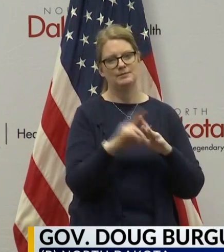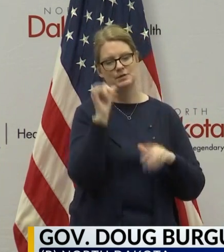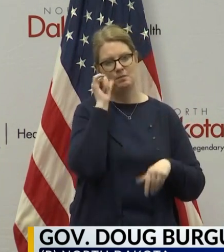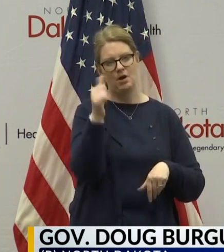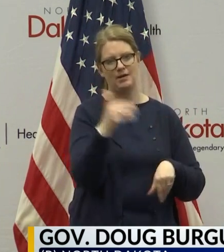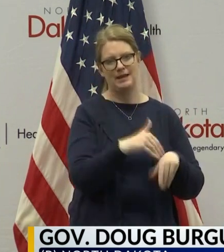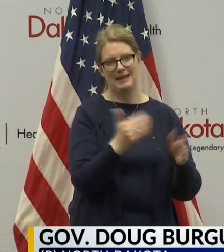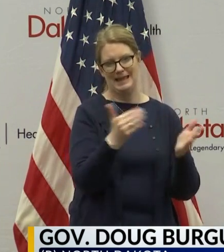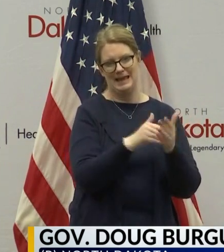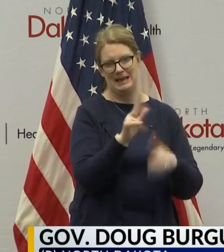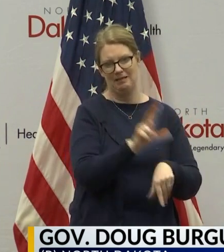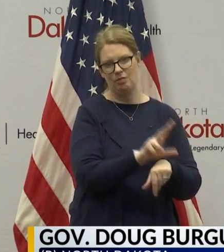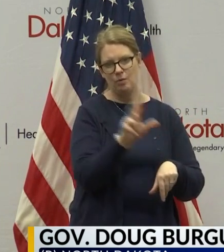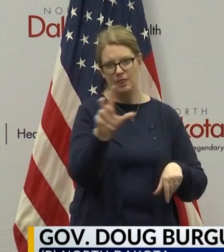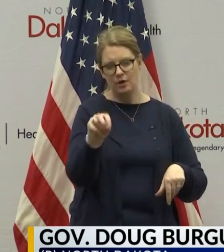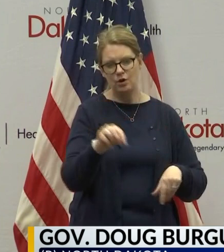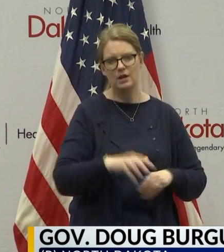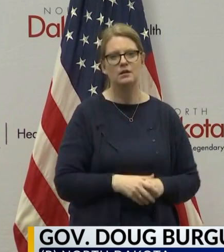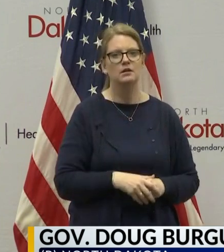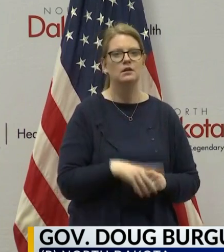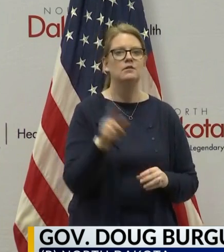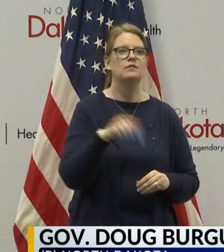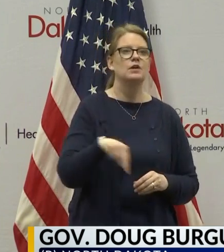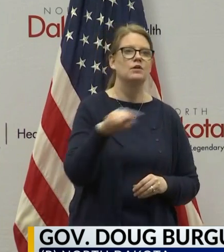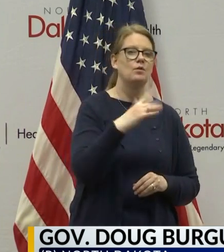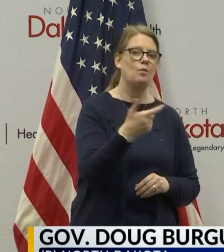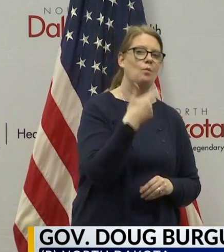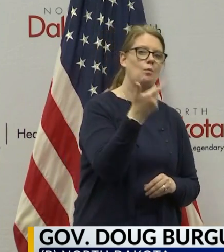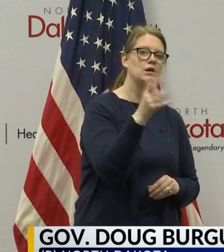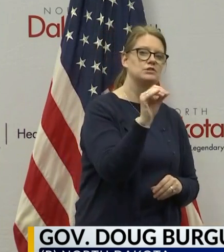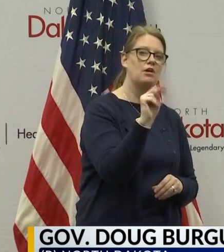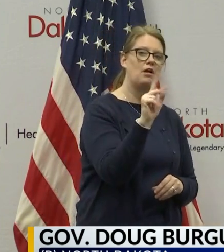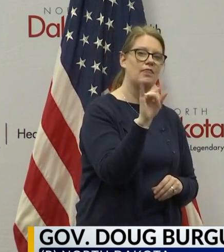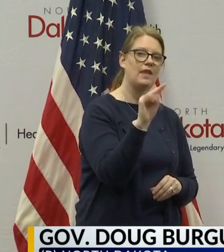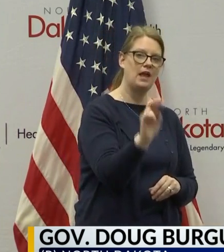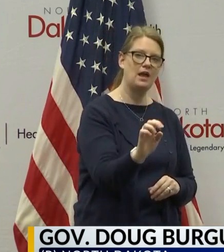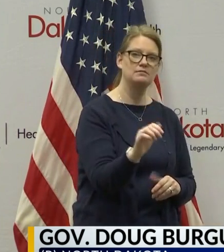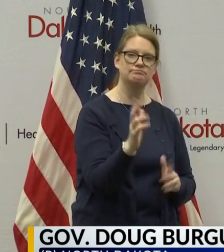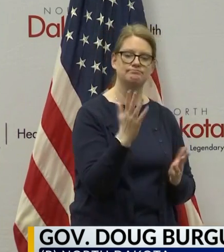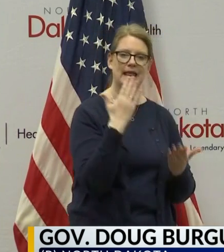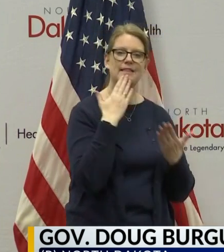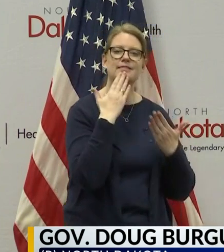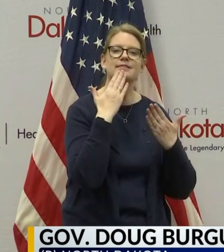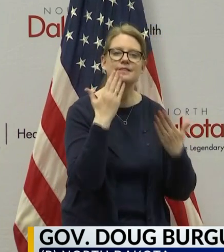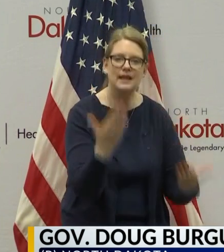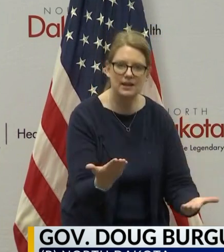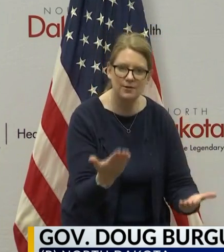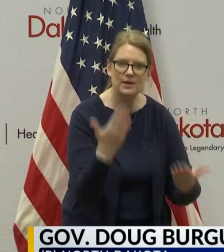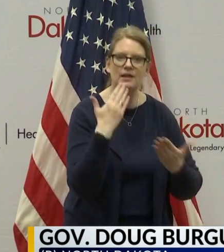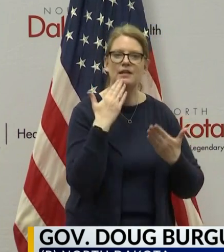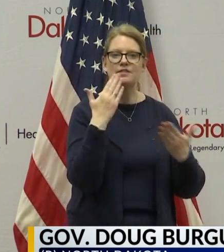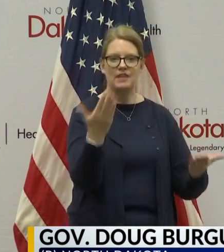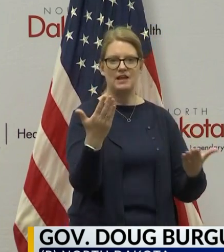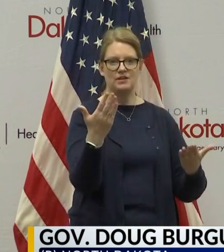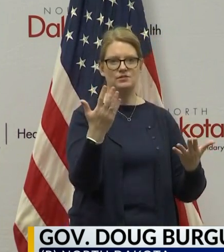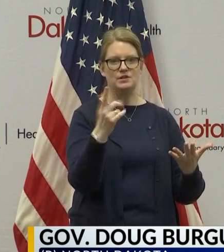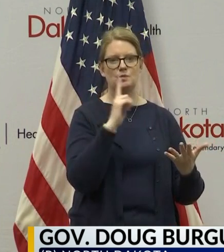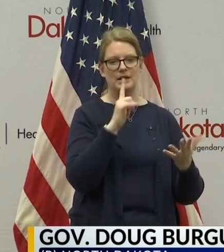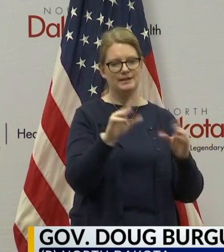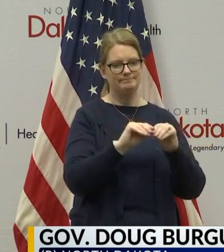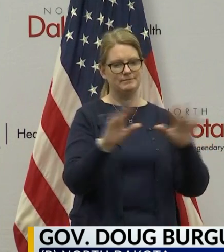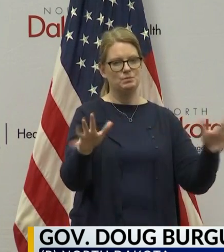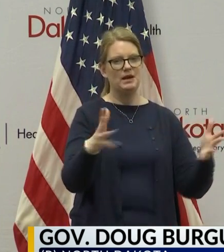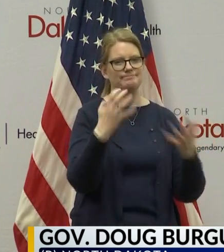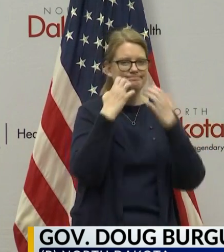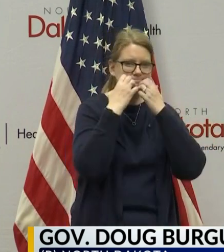.30. And to everybody that is, uh, watching online, you're doing your part, uh, to help get valuable information out that helps